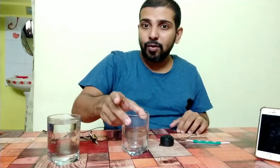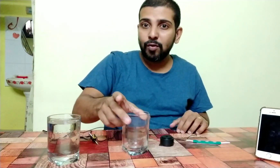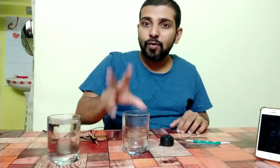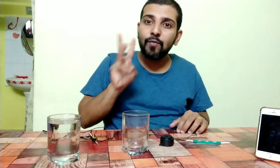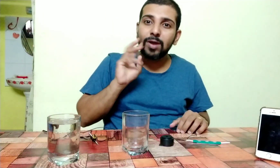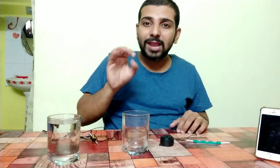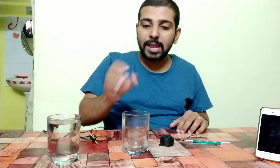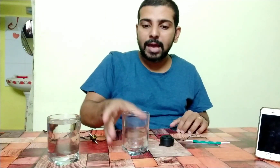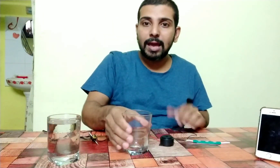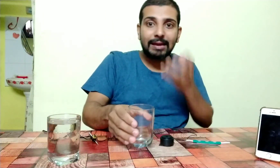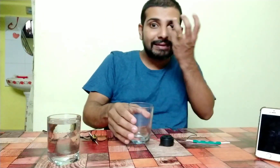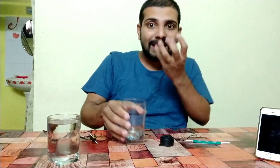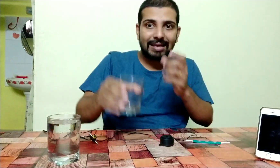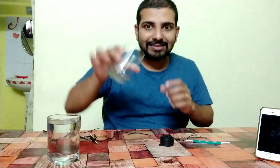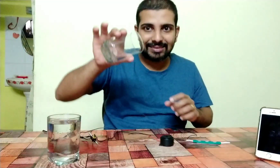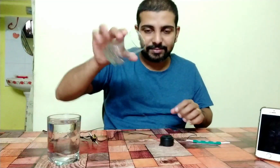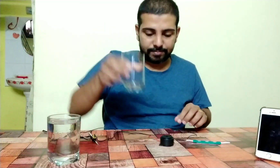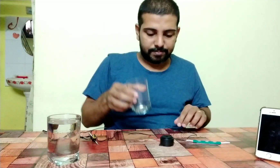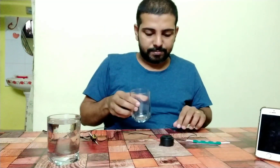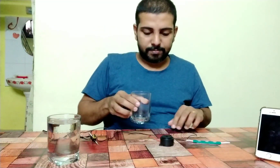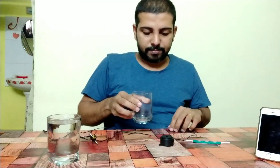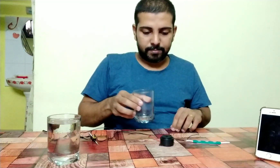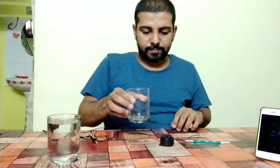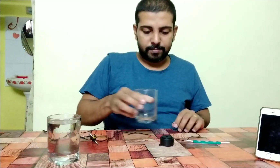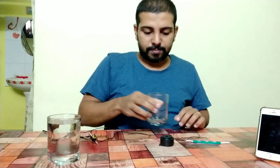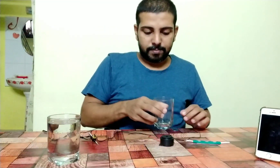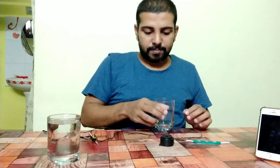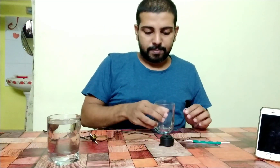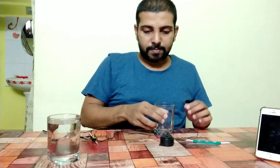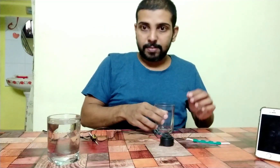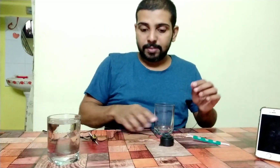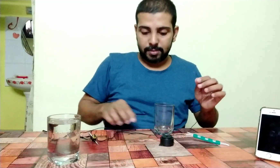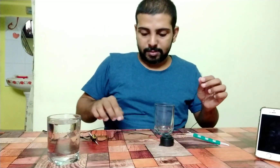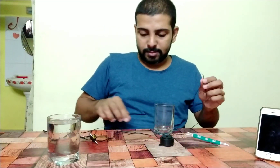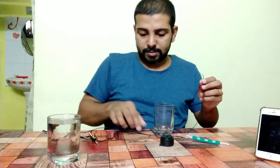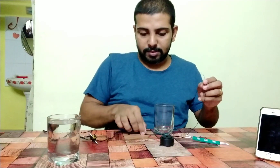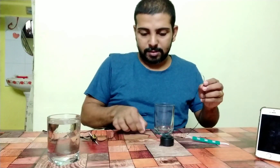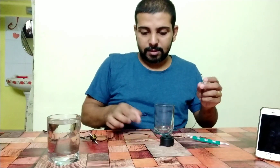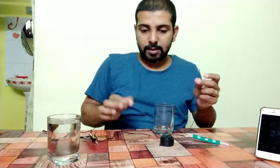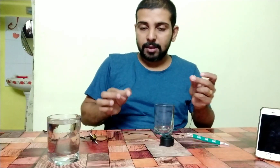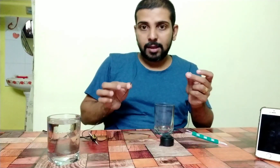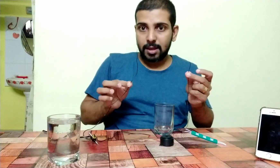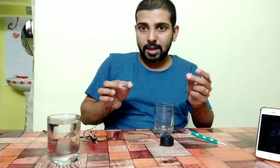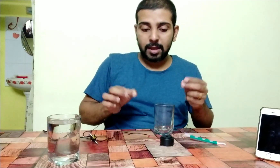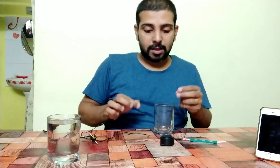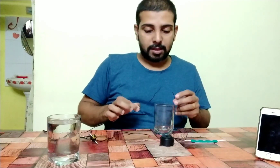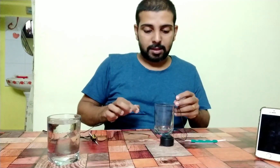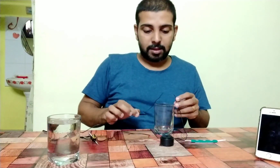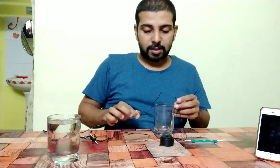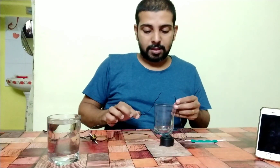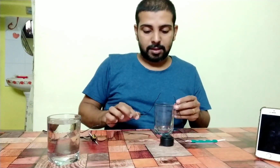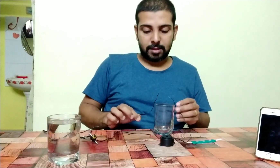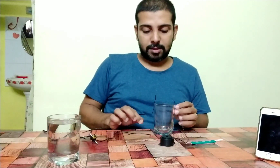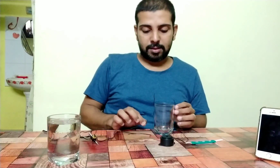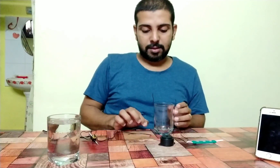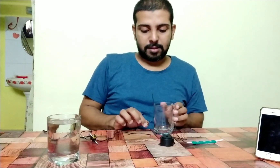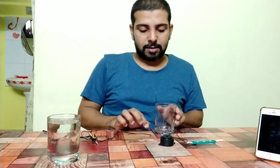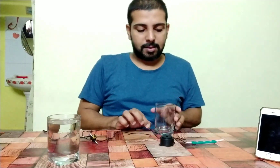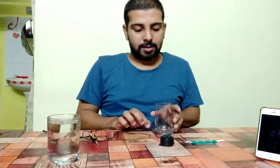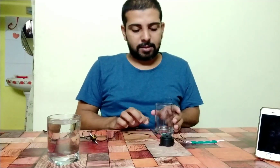Gotta make a wrong turn and turn around Gotta fall fast to pick yourself above the ground Until